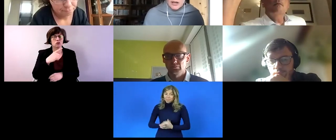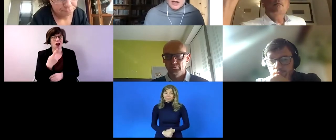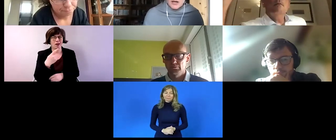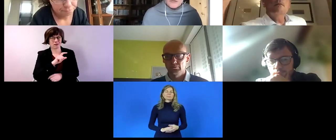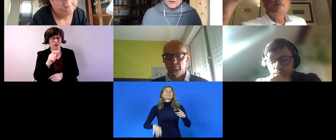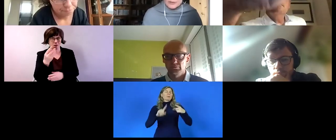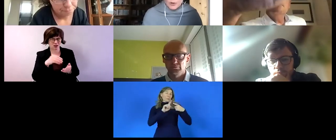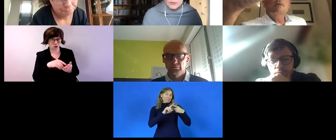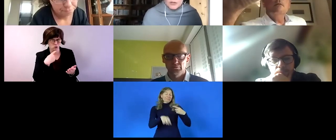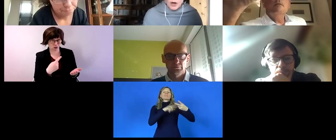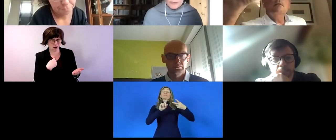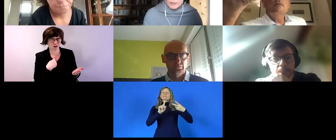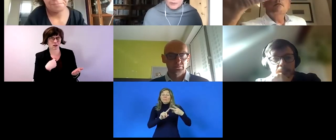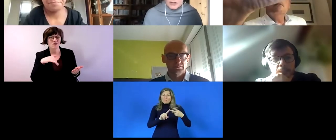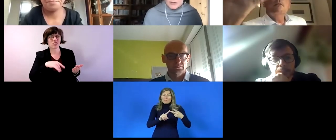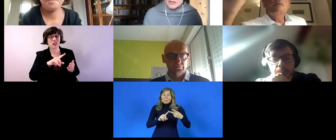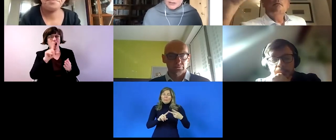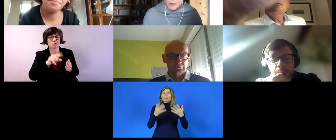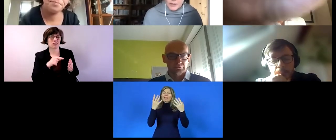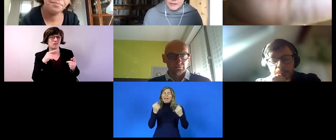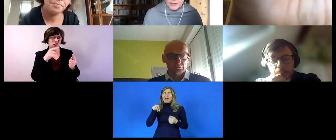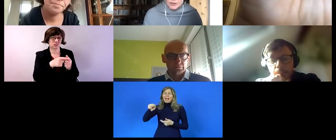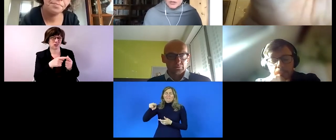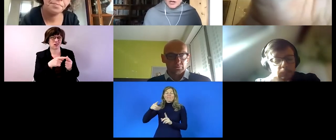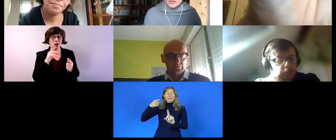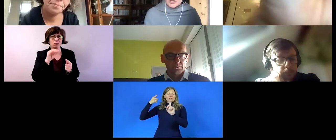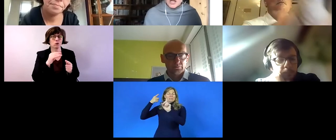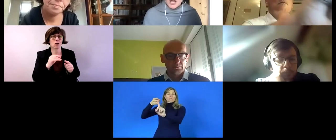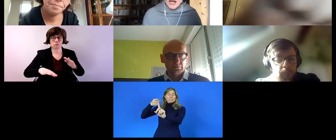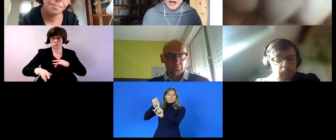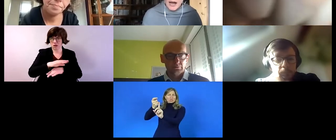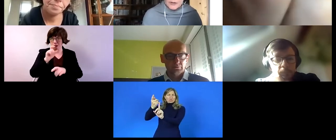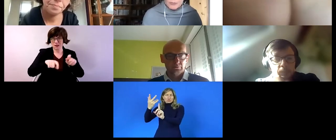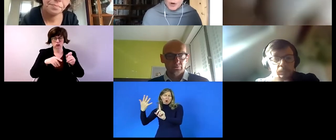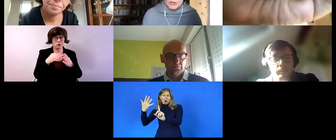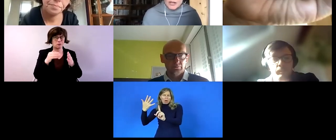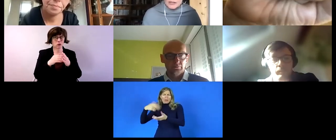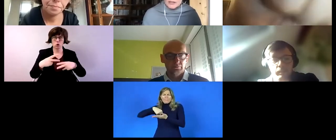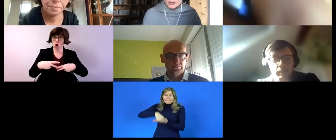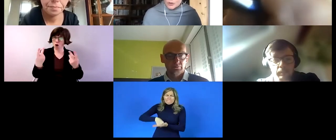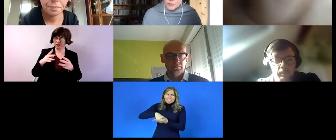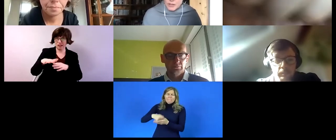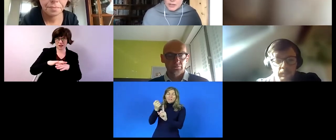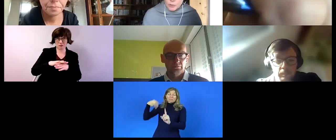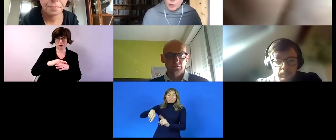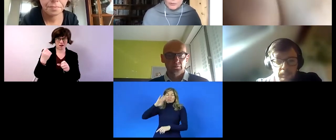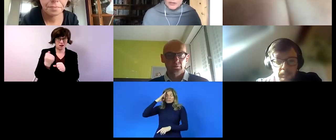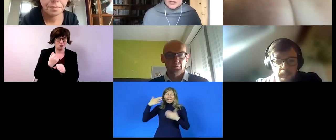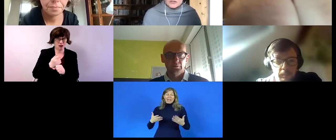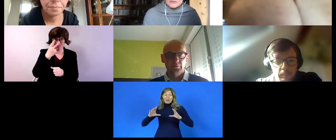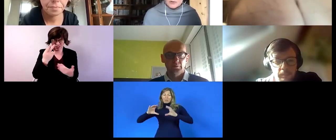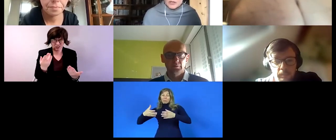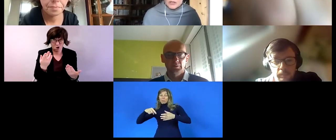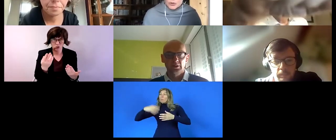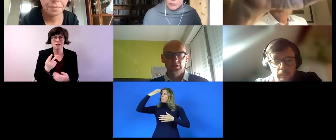uh for the employment of people with disabilities in the public sector in ireland uh at the moment that is that three percent of all public